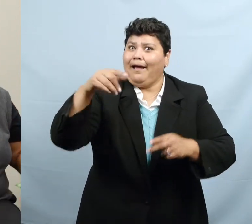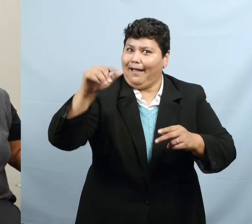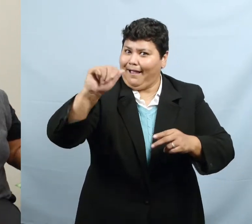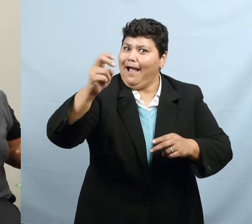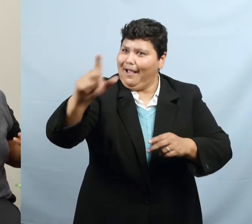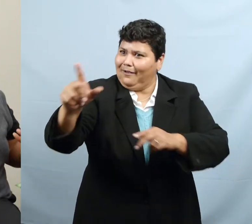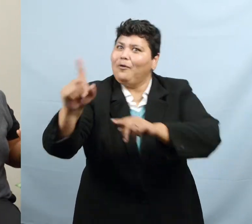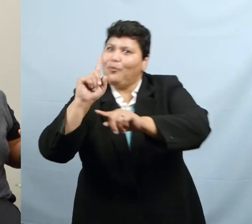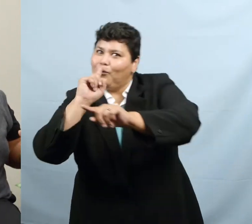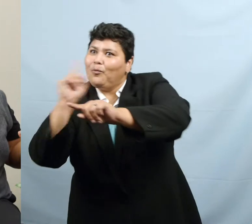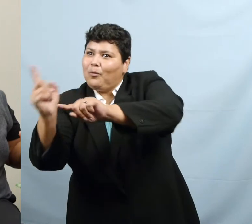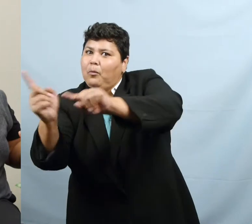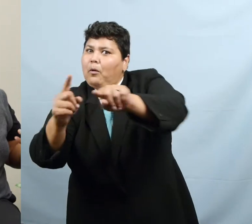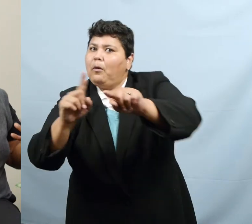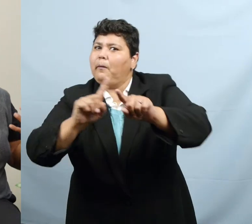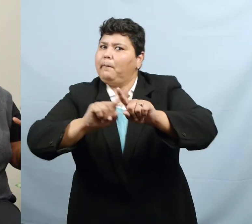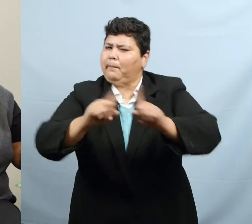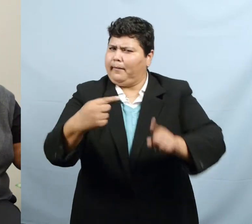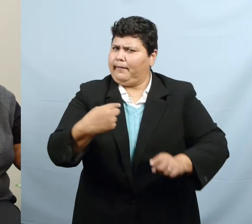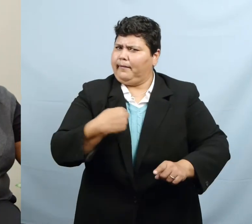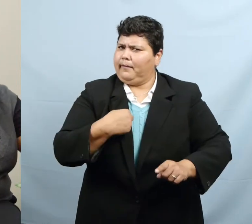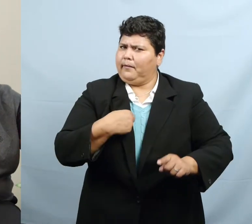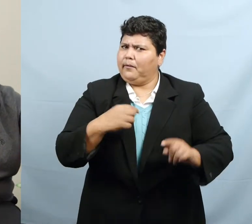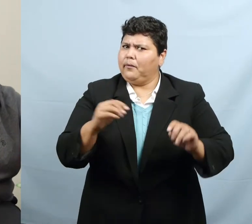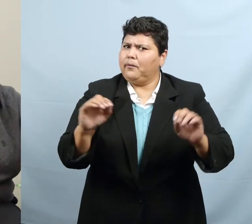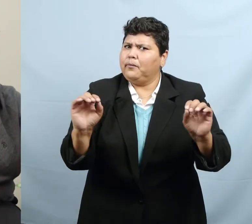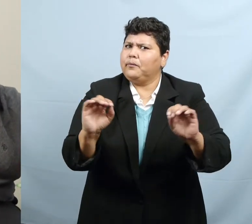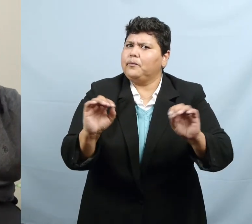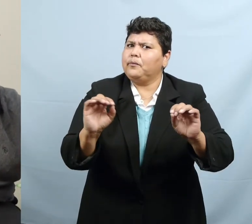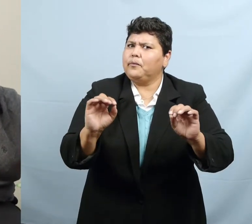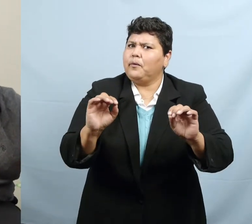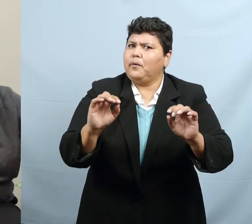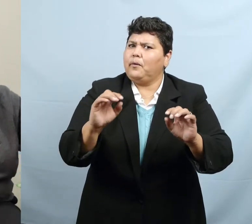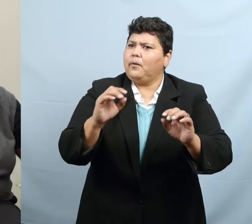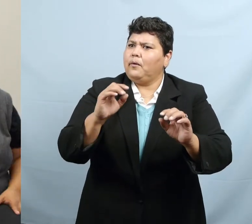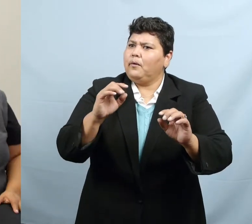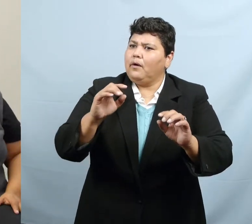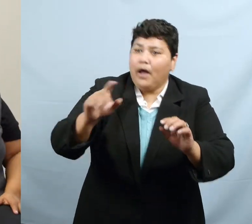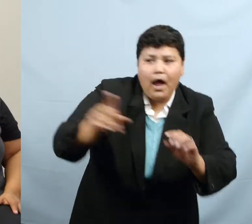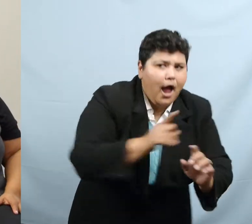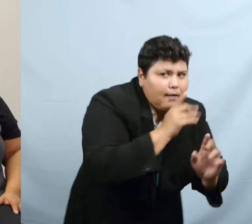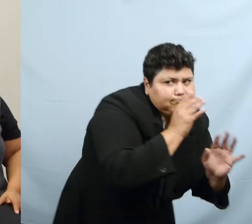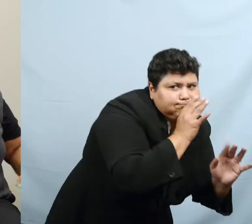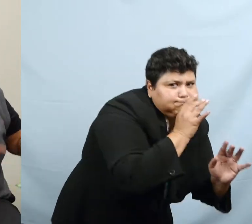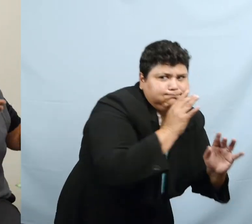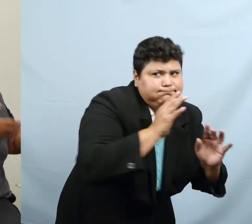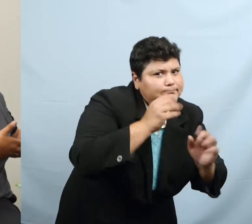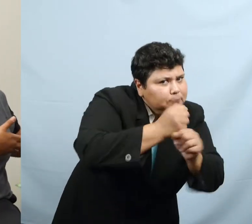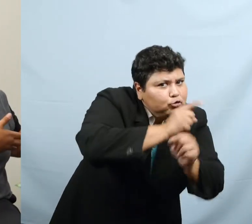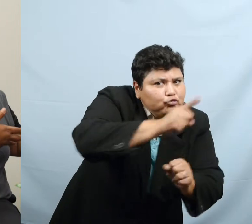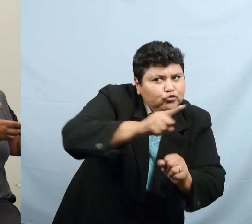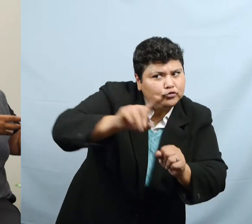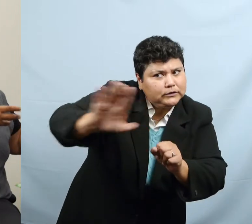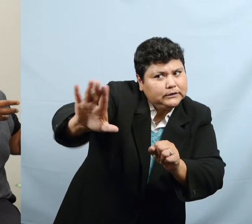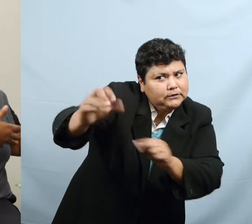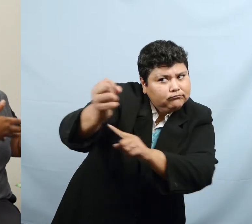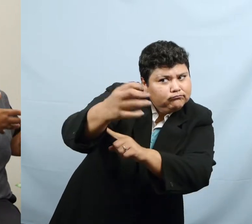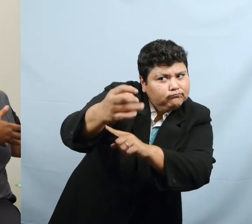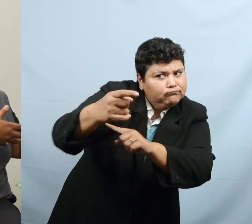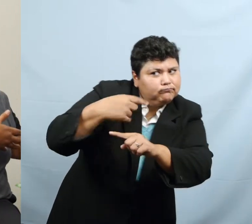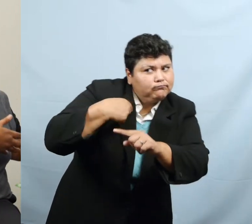Yet I didn't make any effort to make sure that his answer was interpreted. I was,